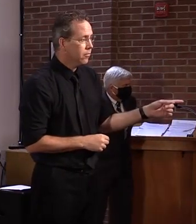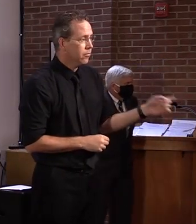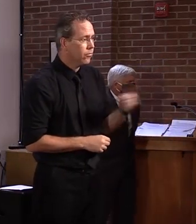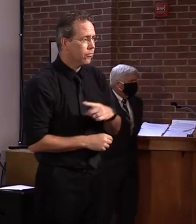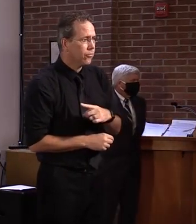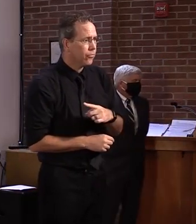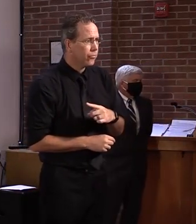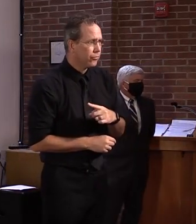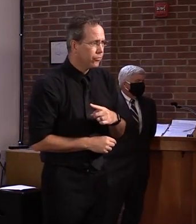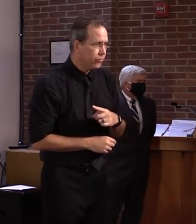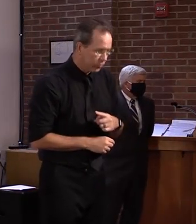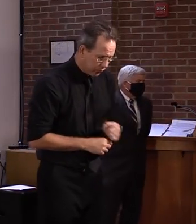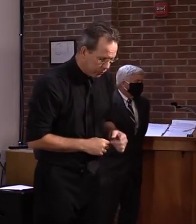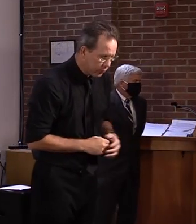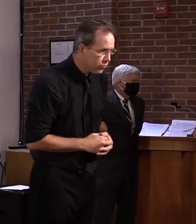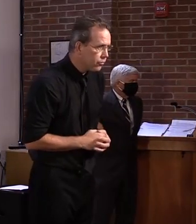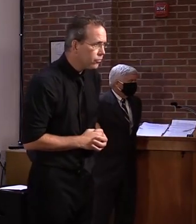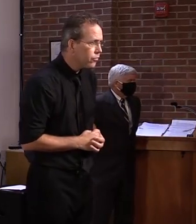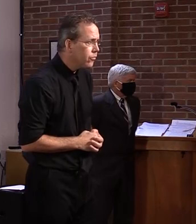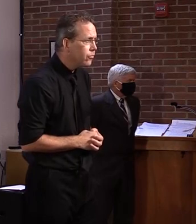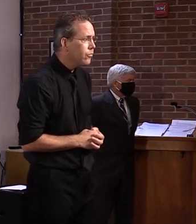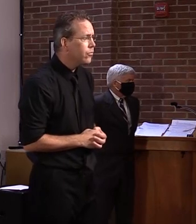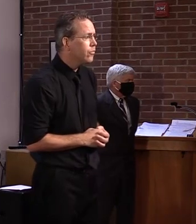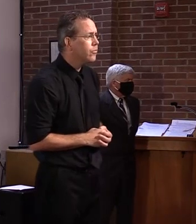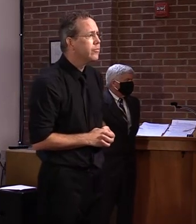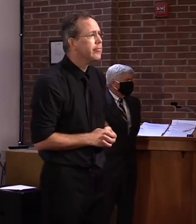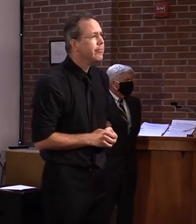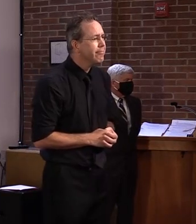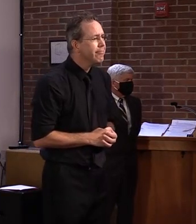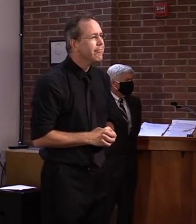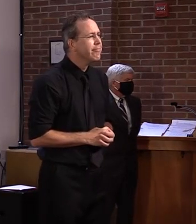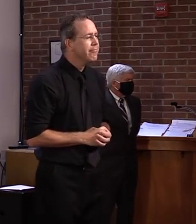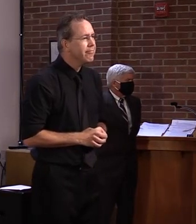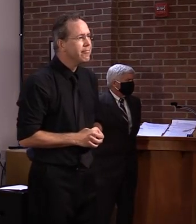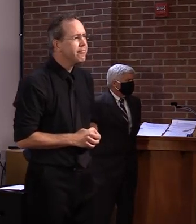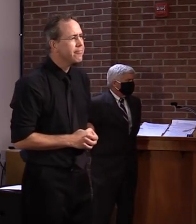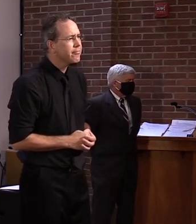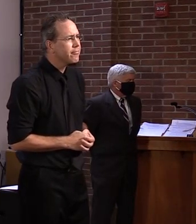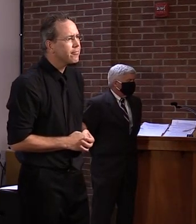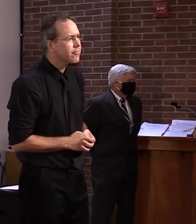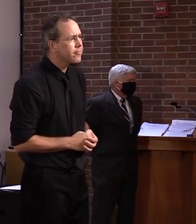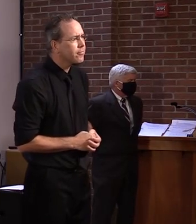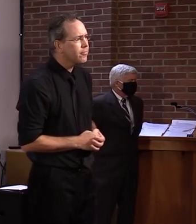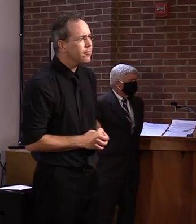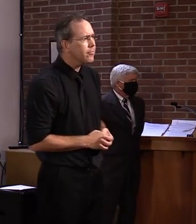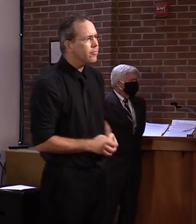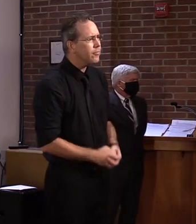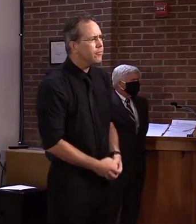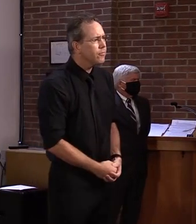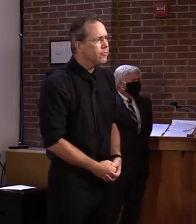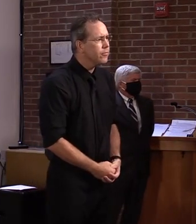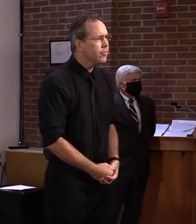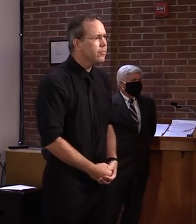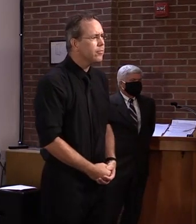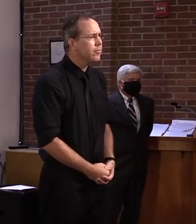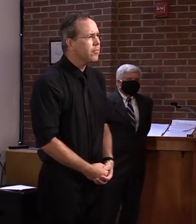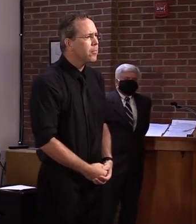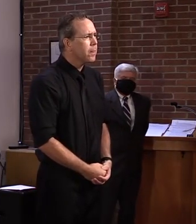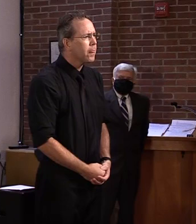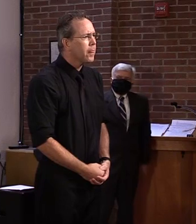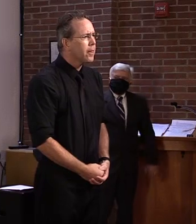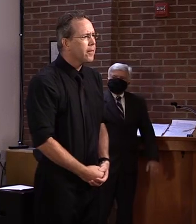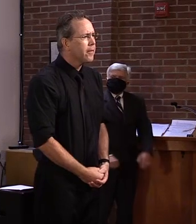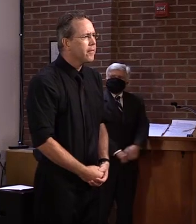the college kids coming back this week, K-12 in a couple of weeks, what do you worry about most? Where are